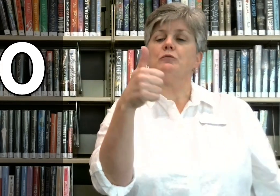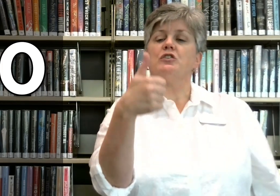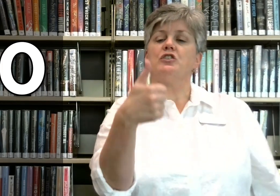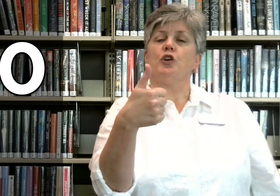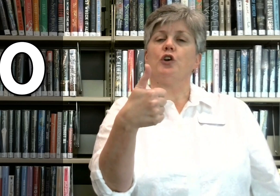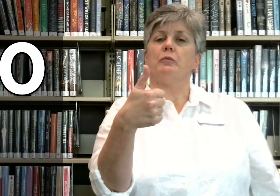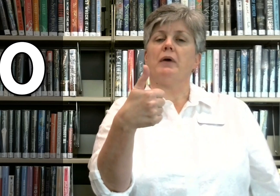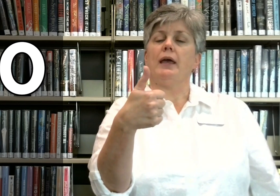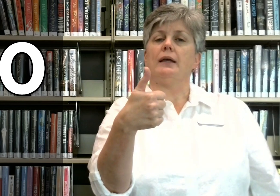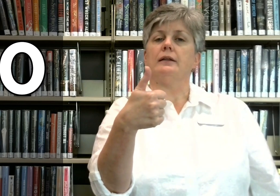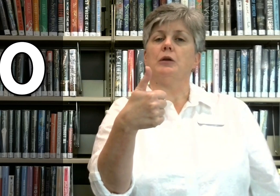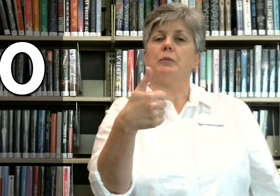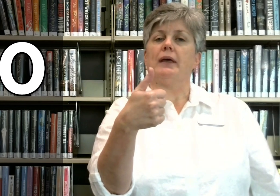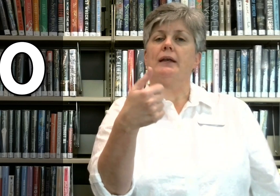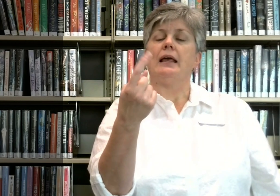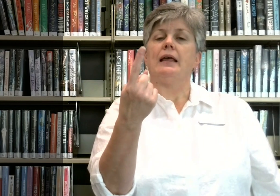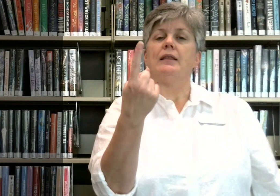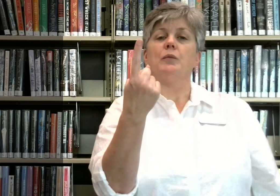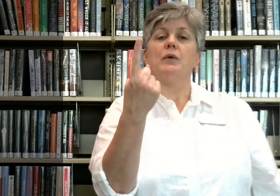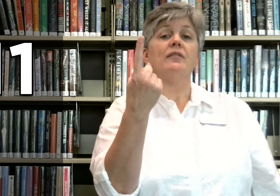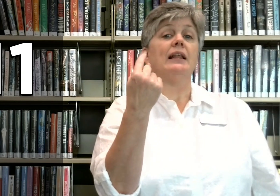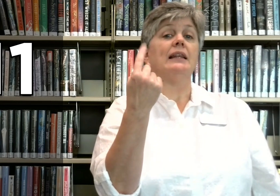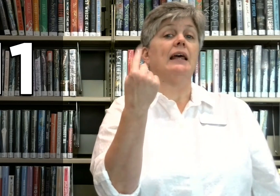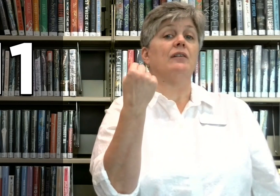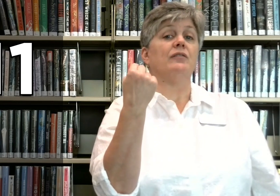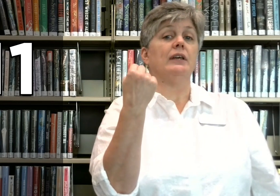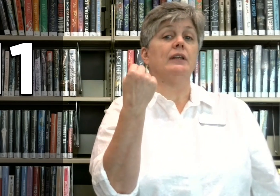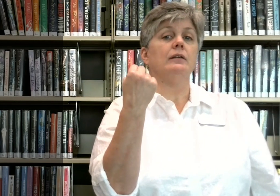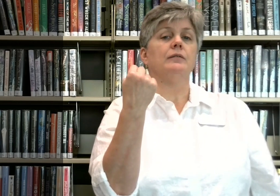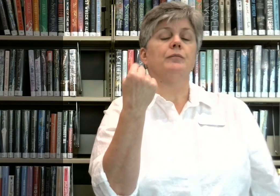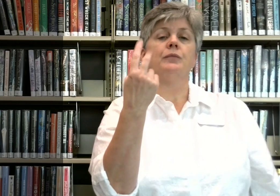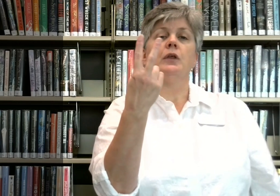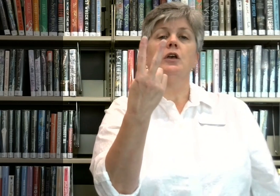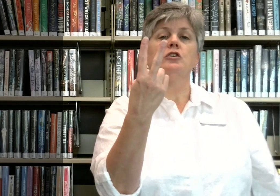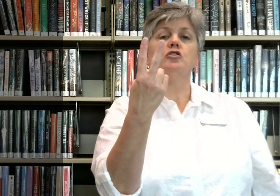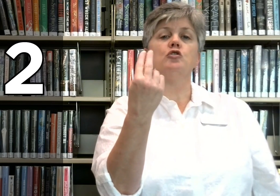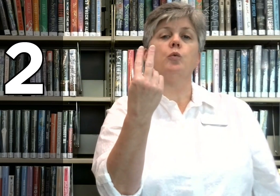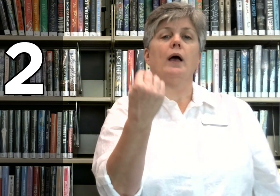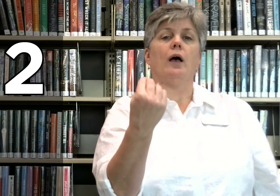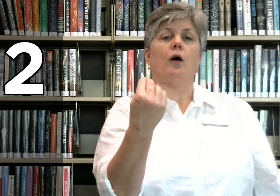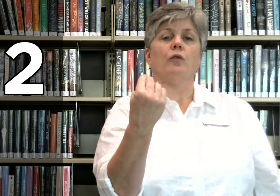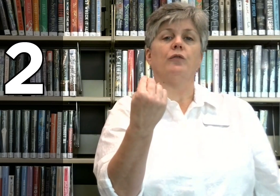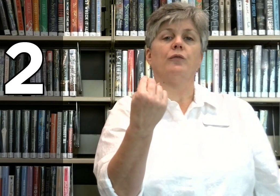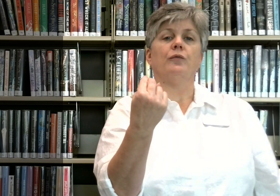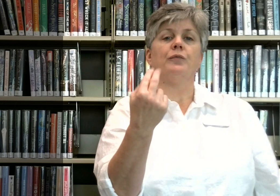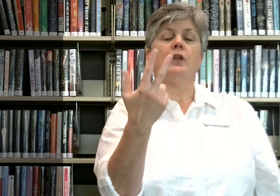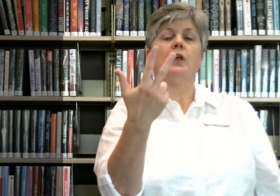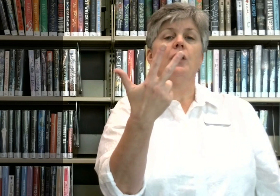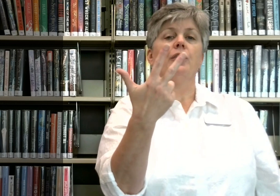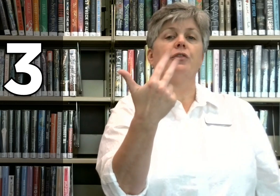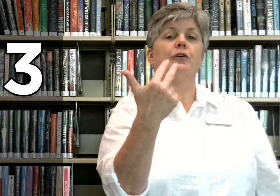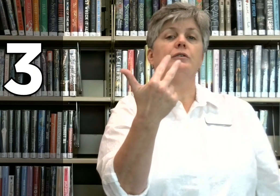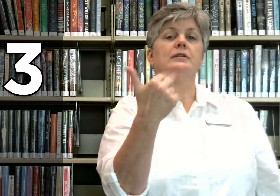just turning my hand a little bit. Then we have 11, 12, 13,